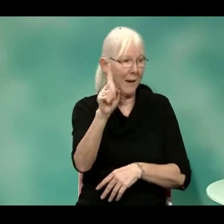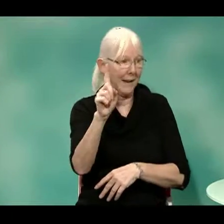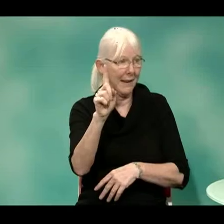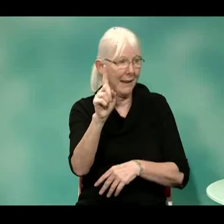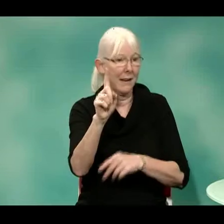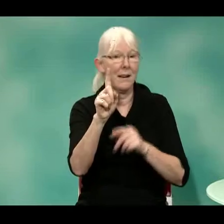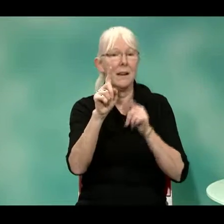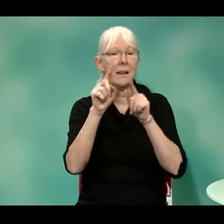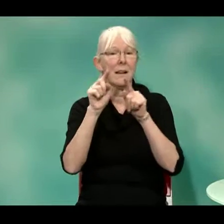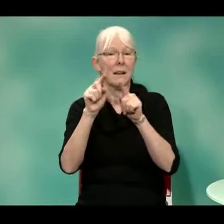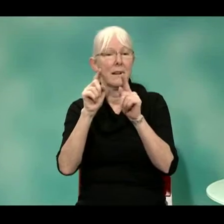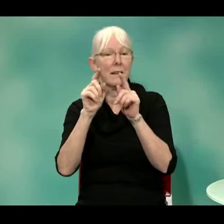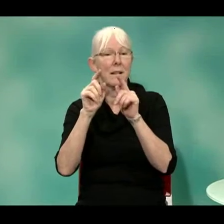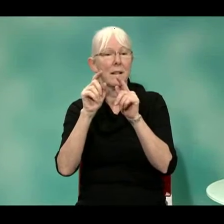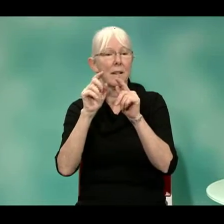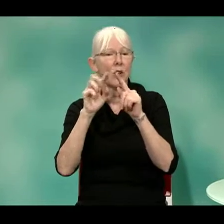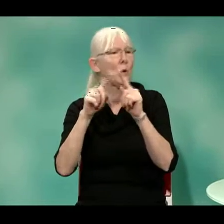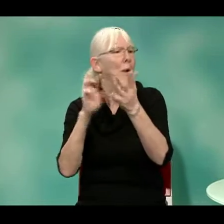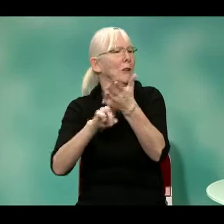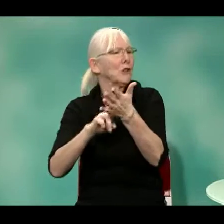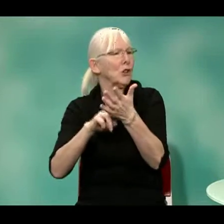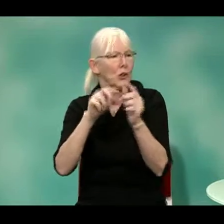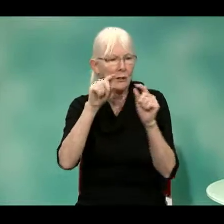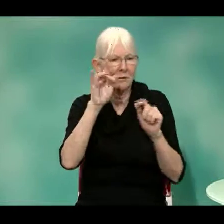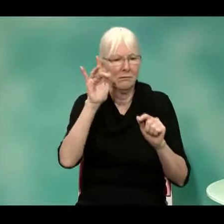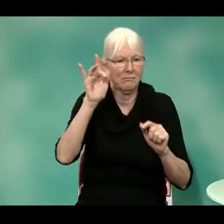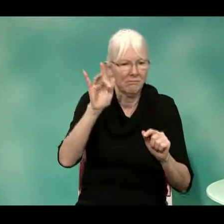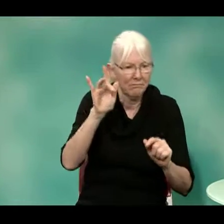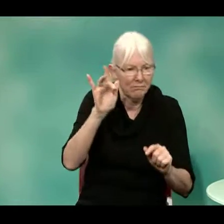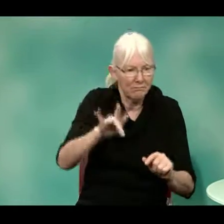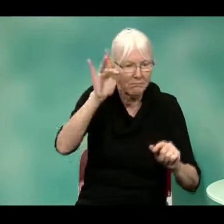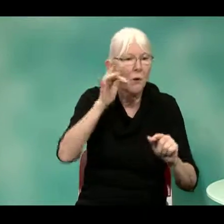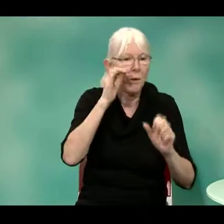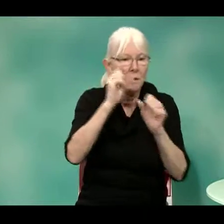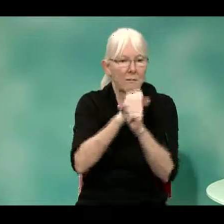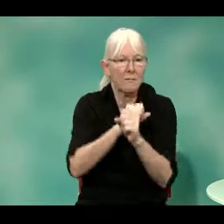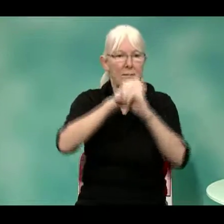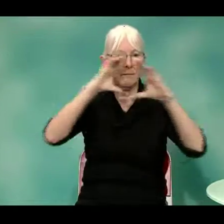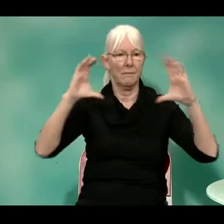onto text 911, and you have to register your phone number with them.